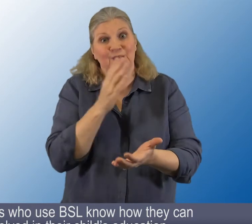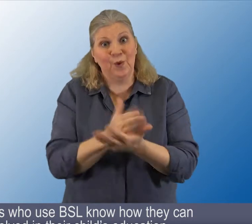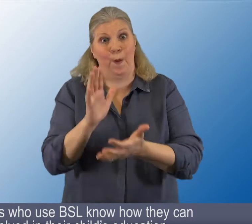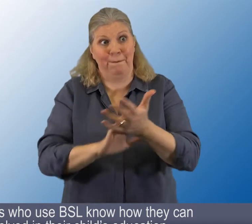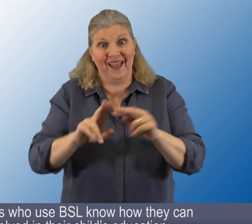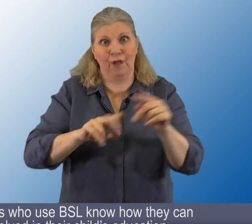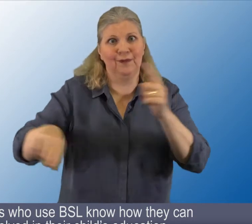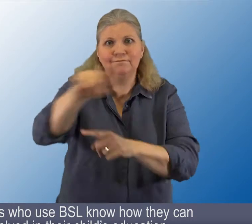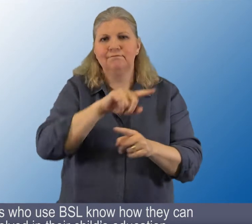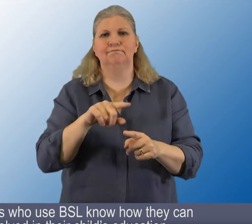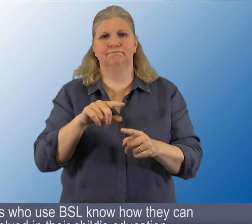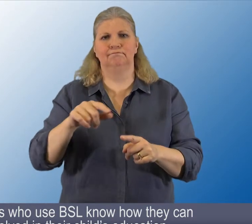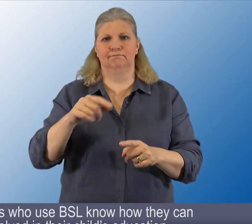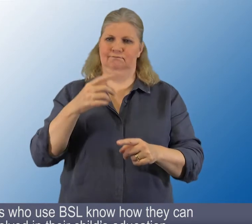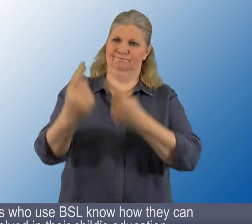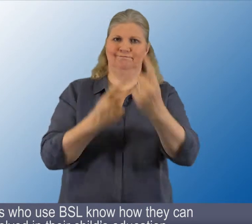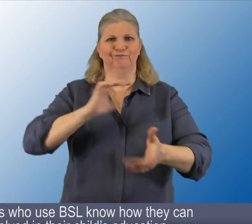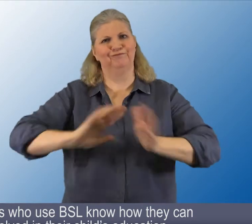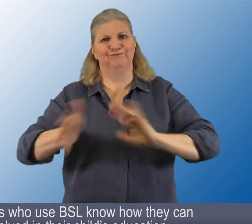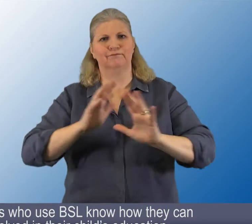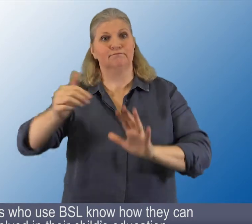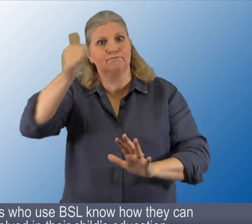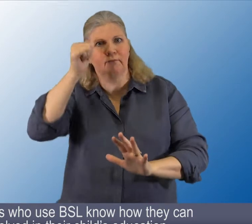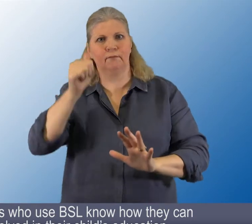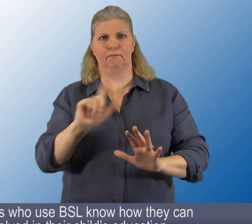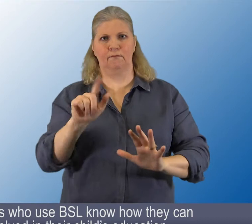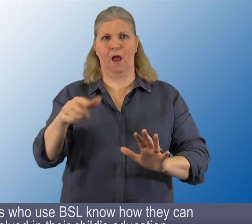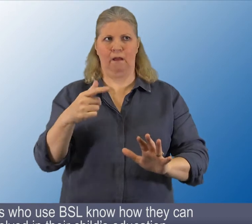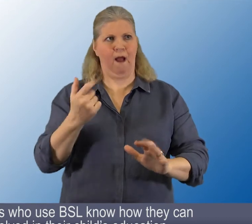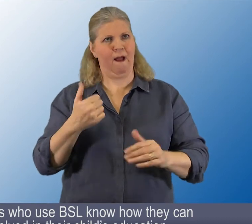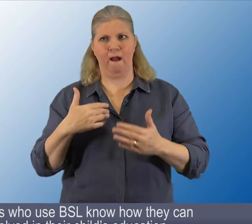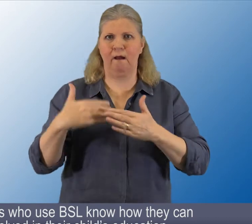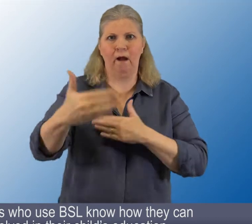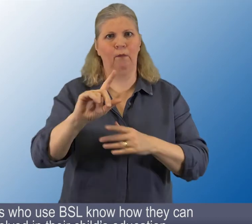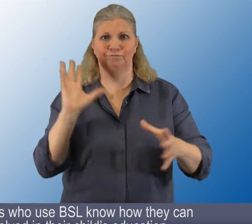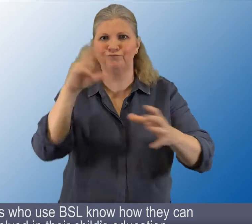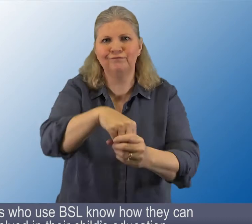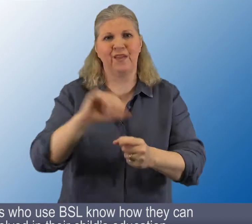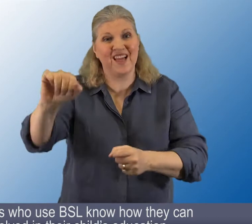12. Ensure parents who use BSL know how they can get further involved in their child's education.